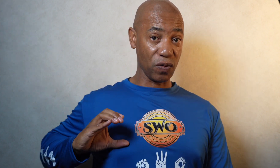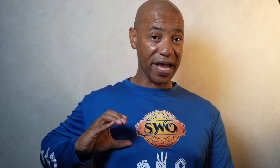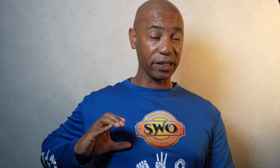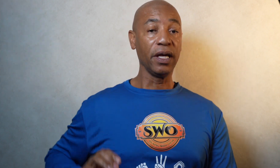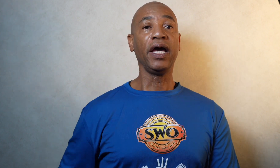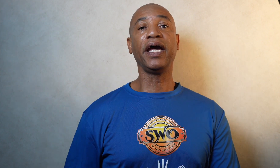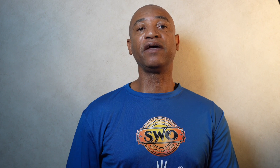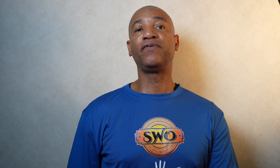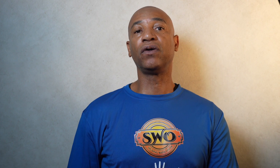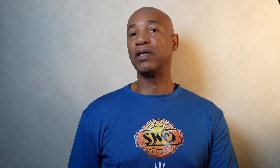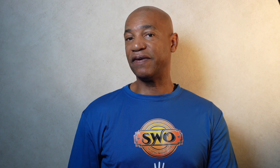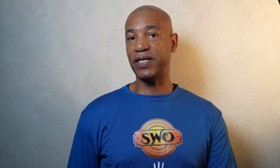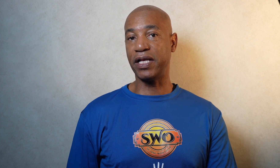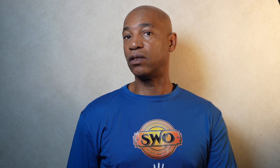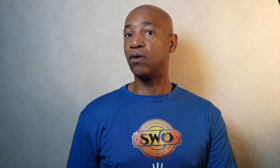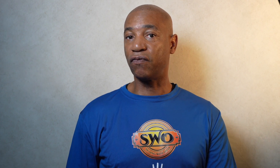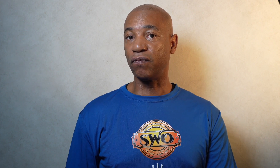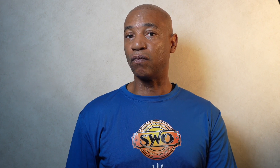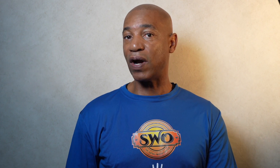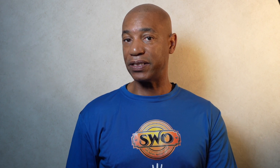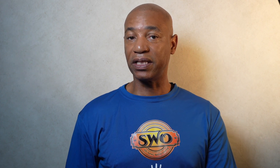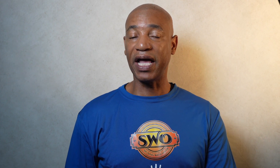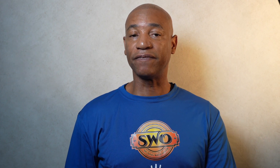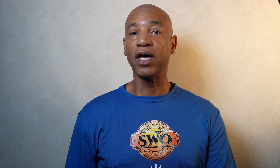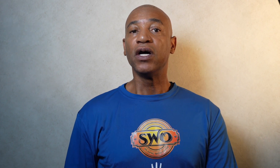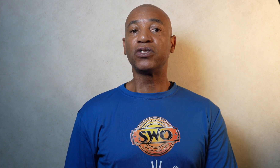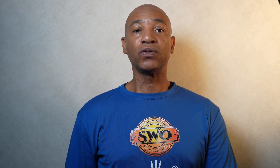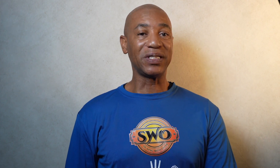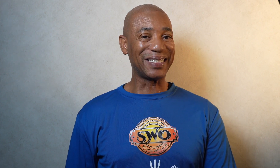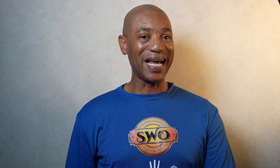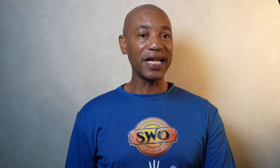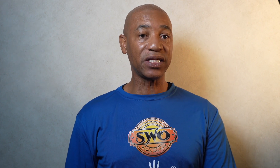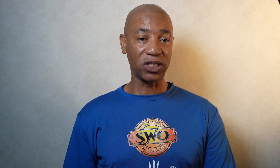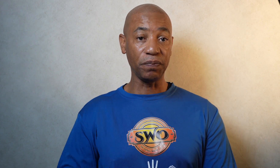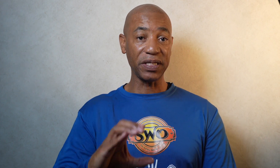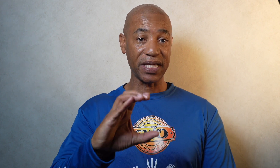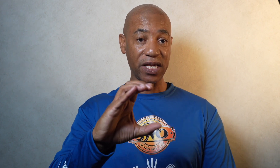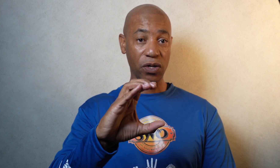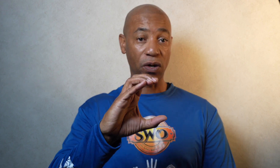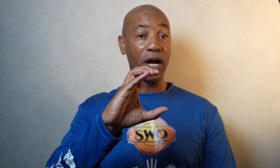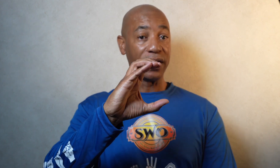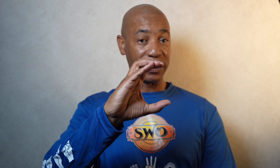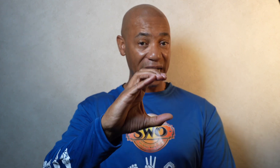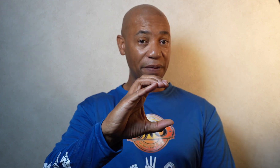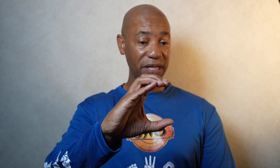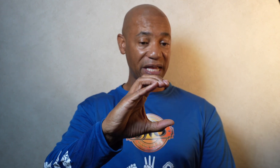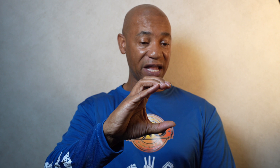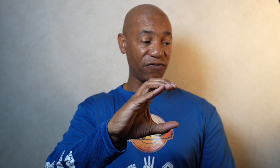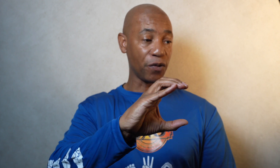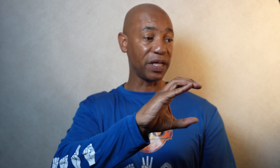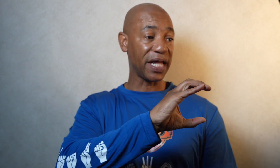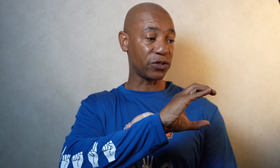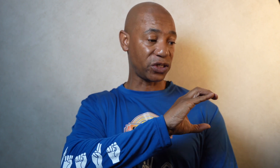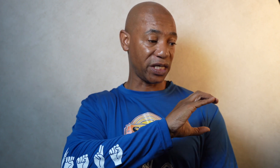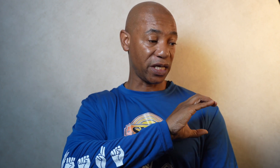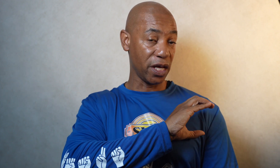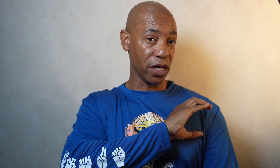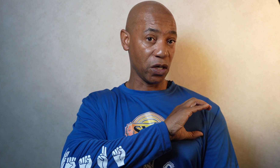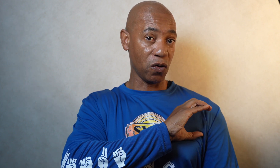right and if you're left hand it'll go from right to left. So to sign this simply take your dominant hand form the letter c. Go